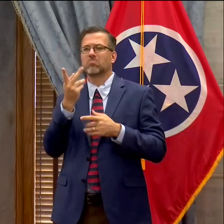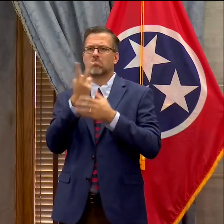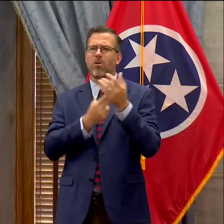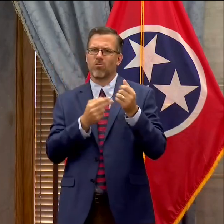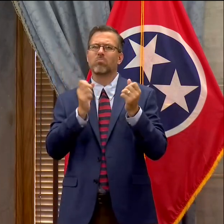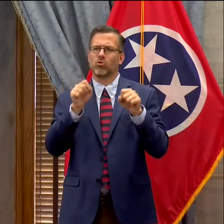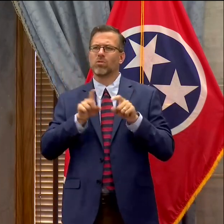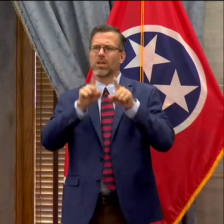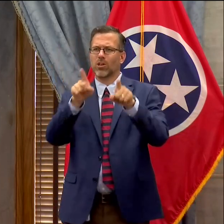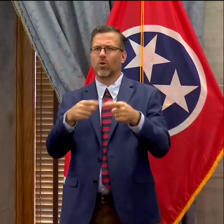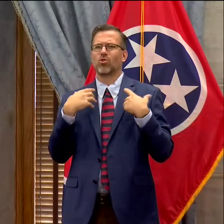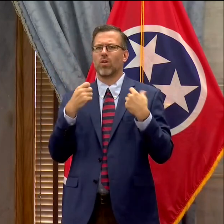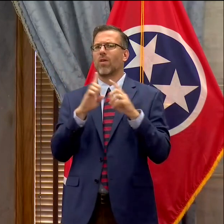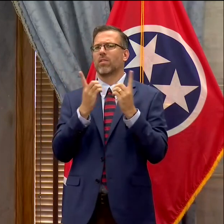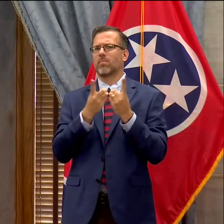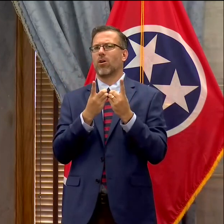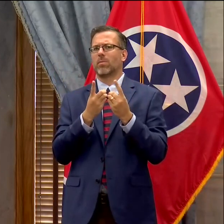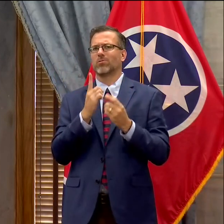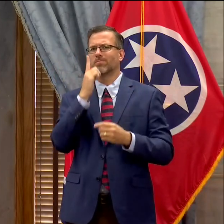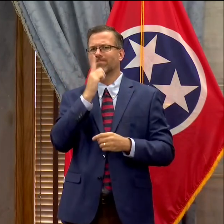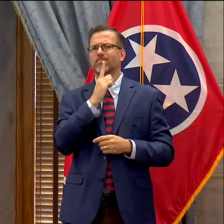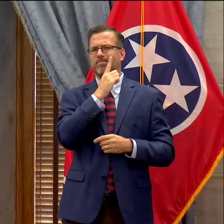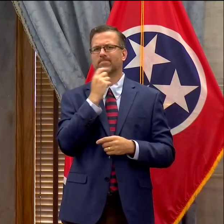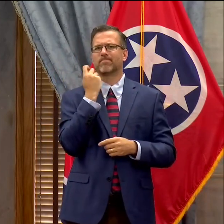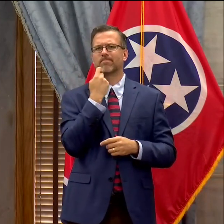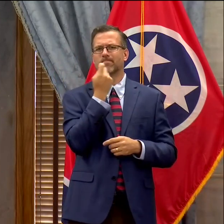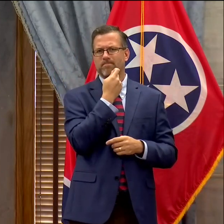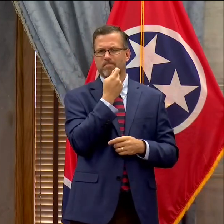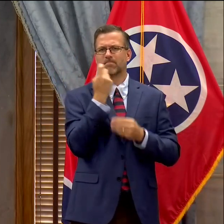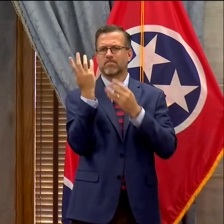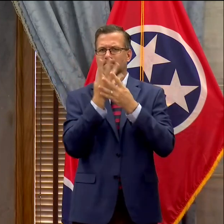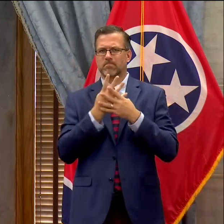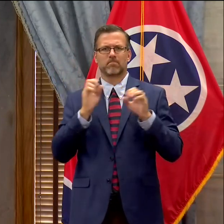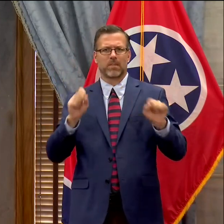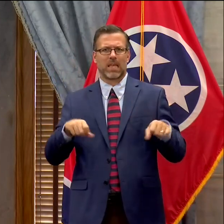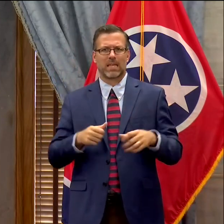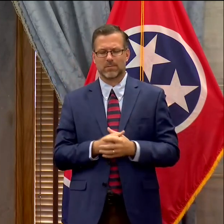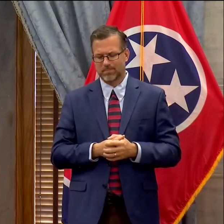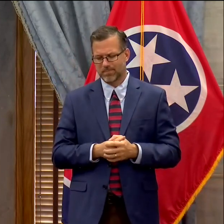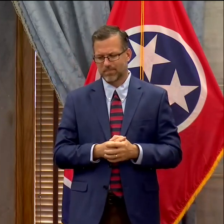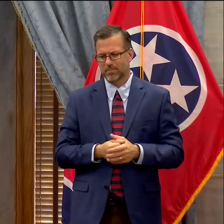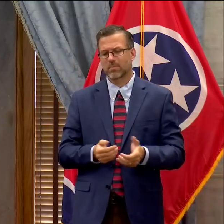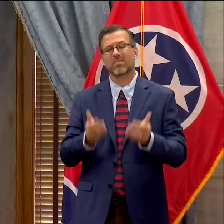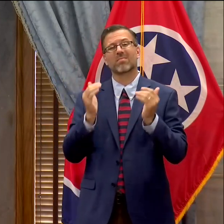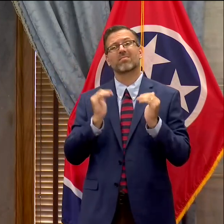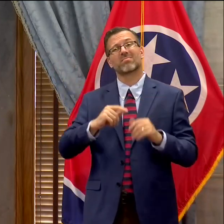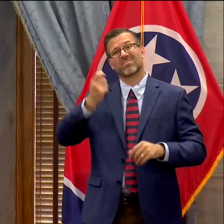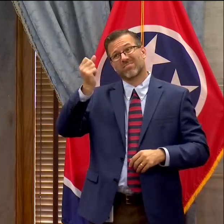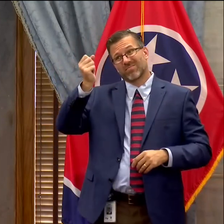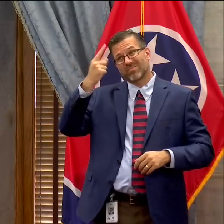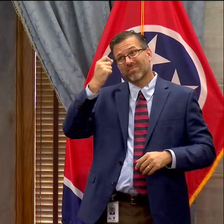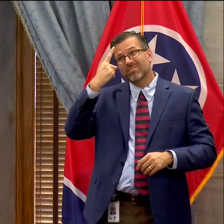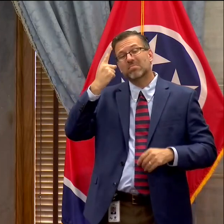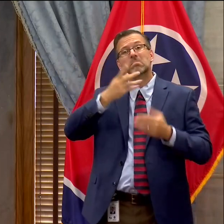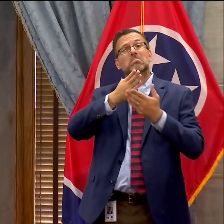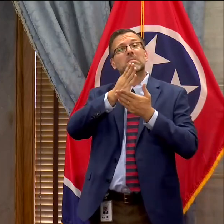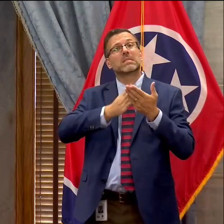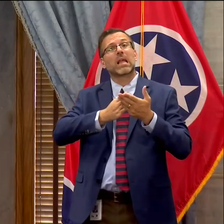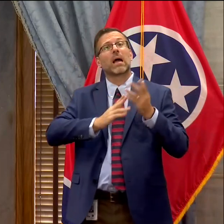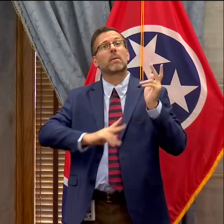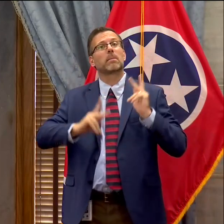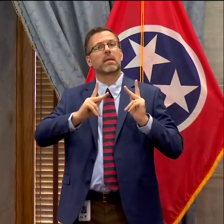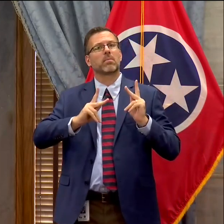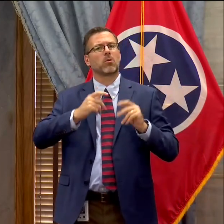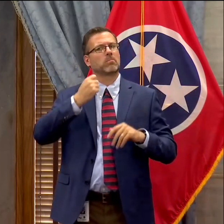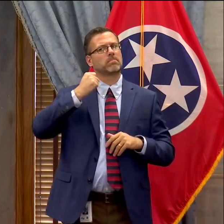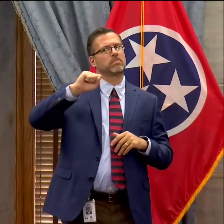Finally, one of the big concerns that I have as it relates to testing numbers is that people may actually be avoiding getting a test